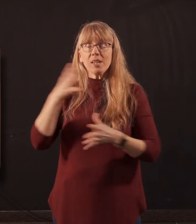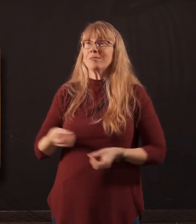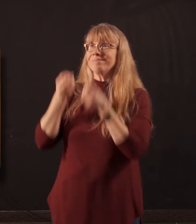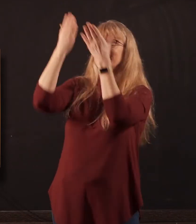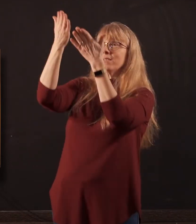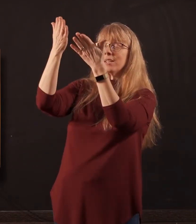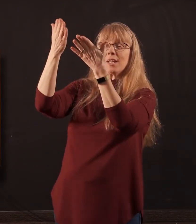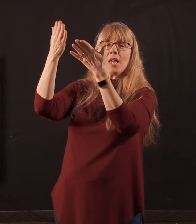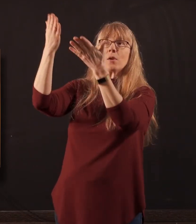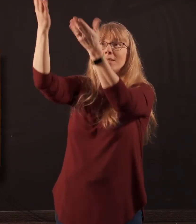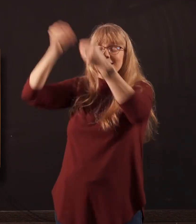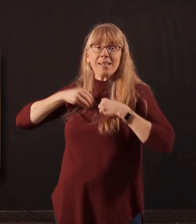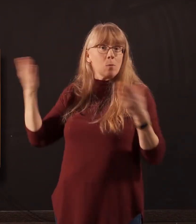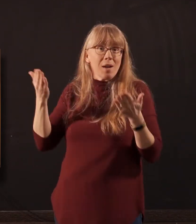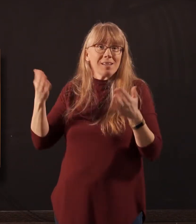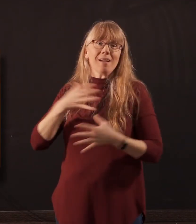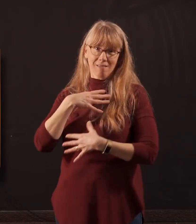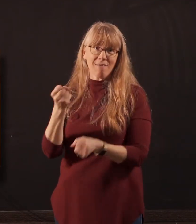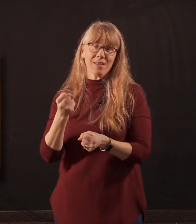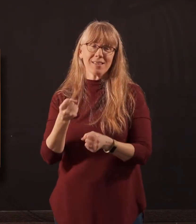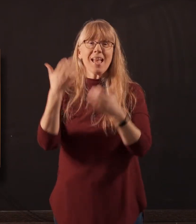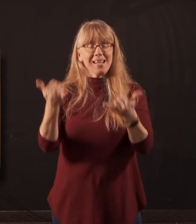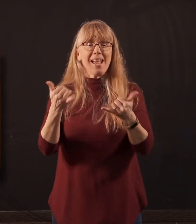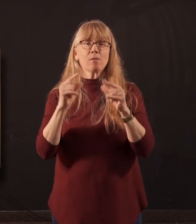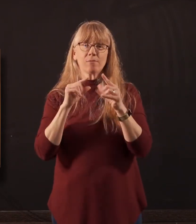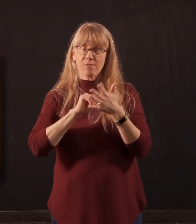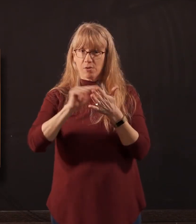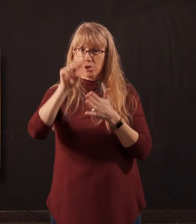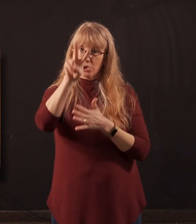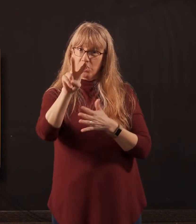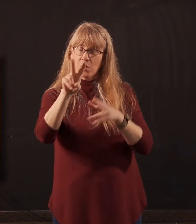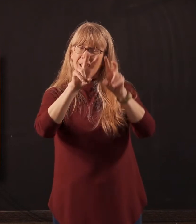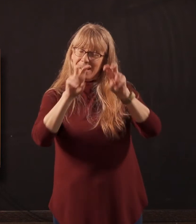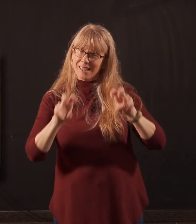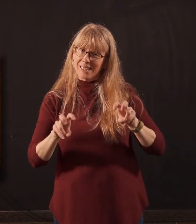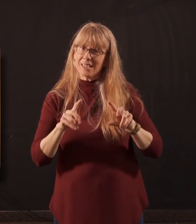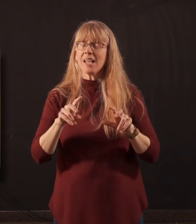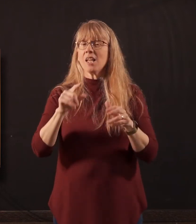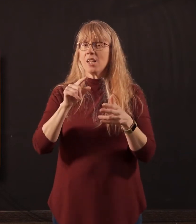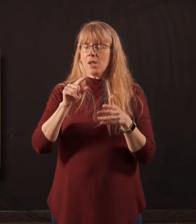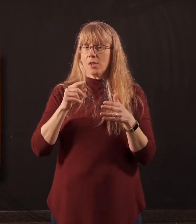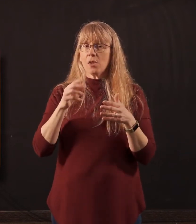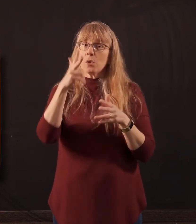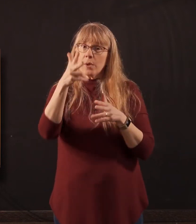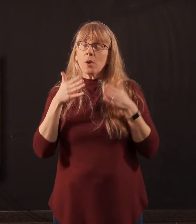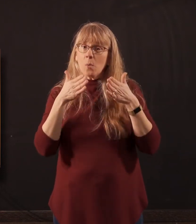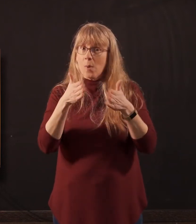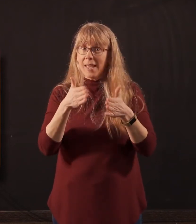receive confidence. But now I want to jump into verse 2 and unpack for you the first of three ways in which we see David look to